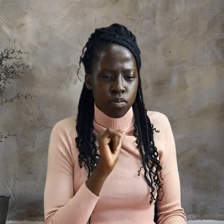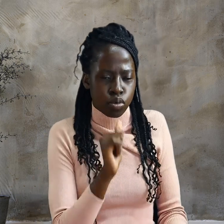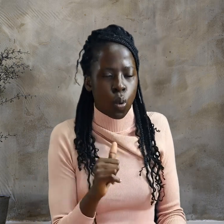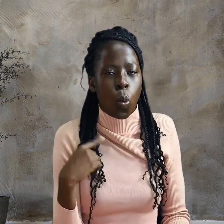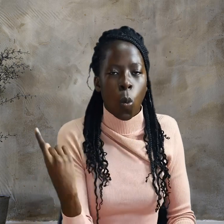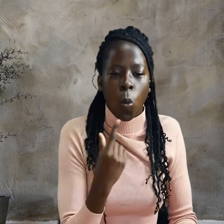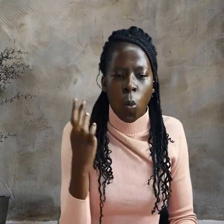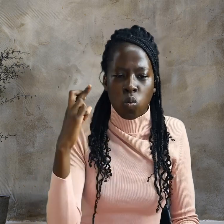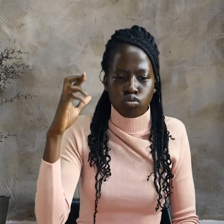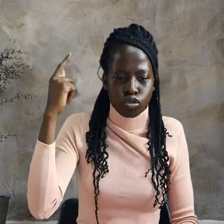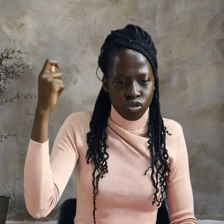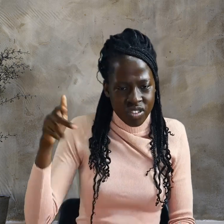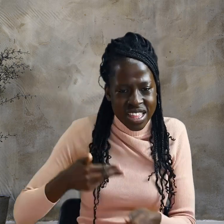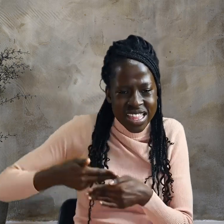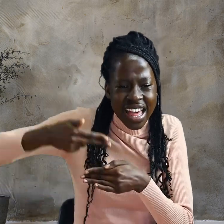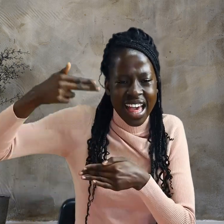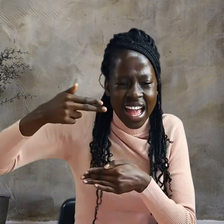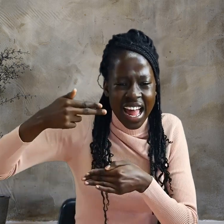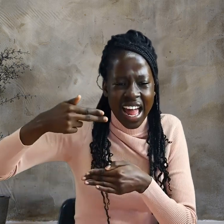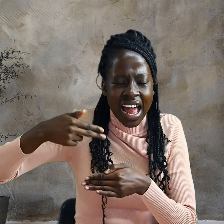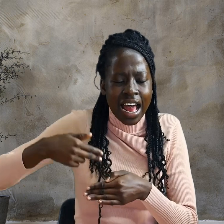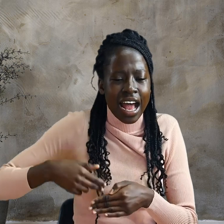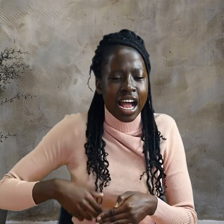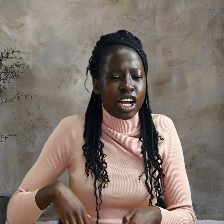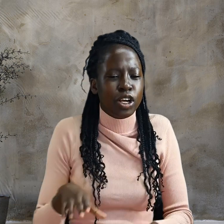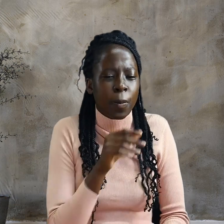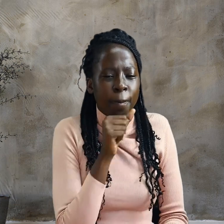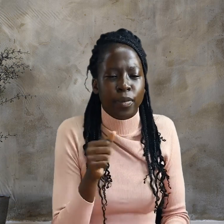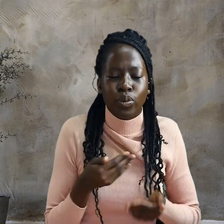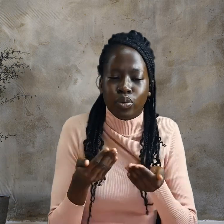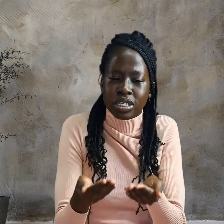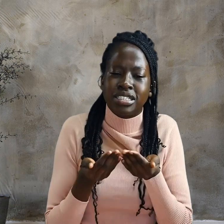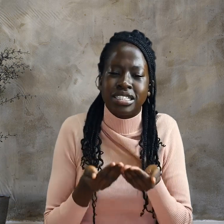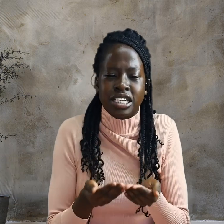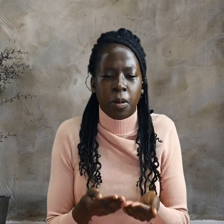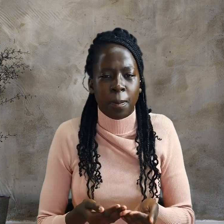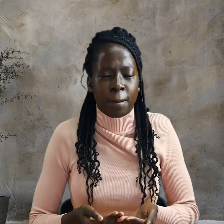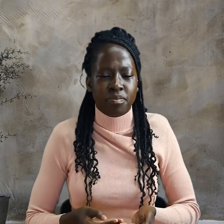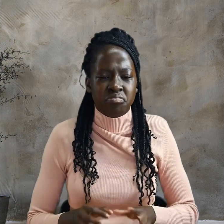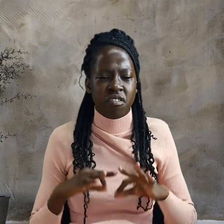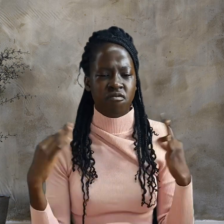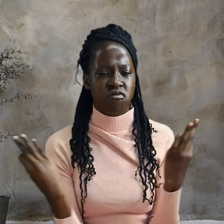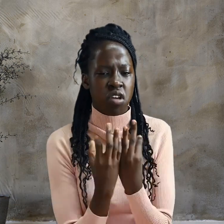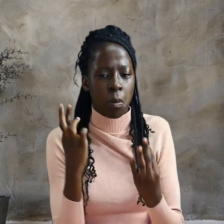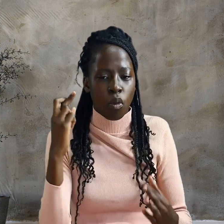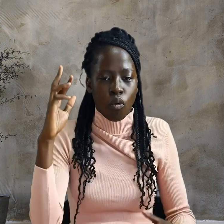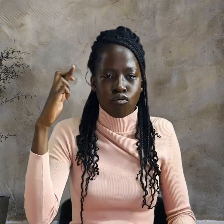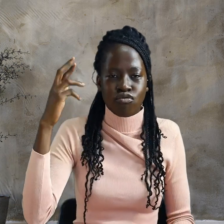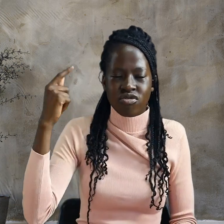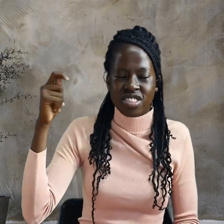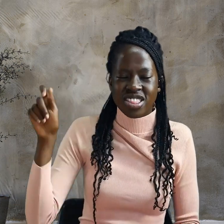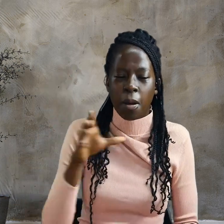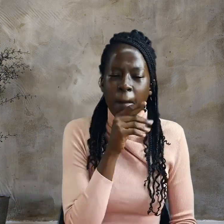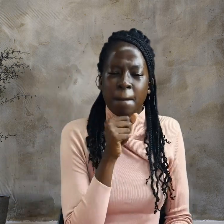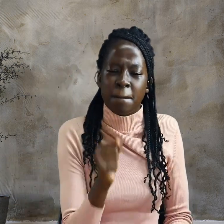of the man whose ear Peter had cut off, challenged him, didn't I see you with him in the garden?